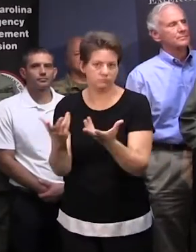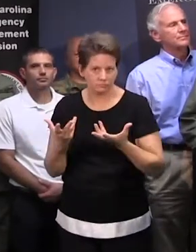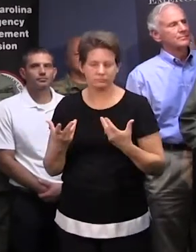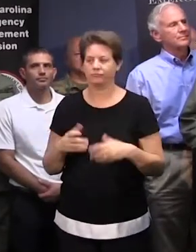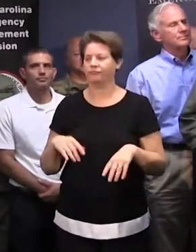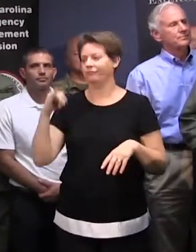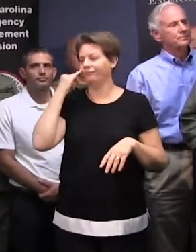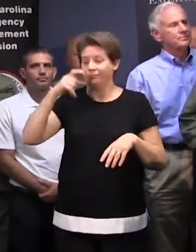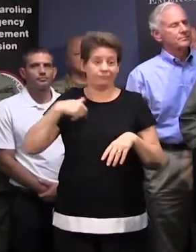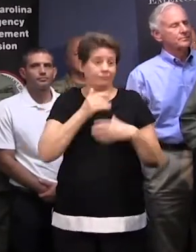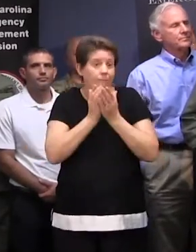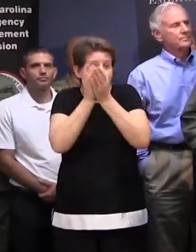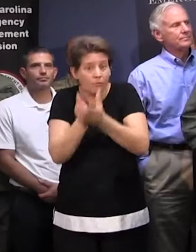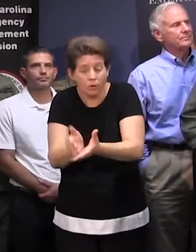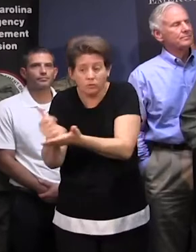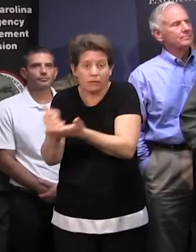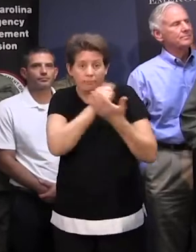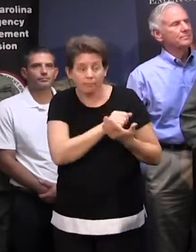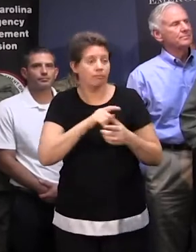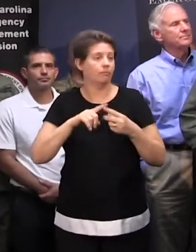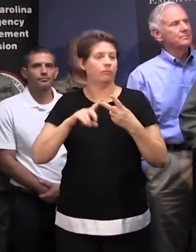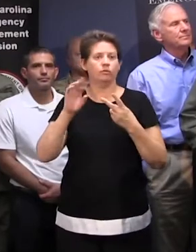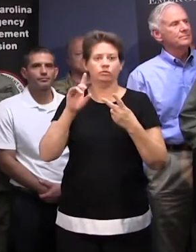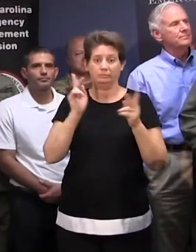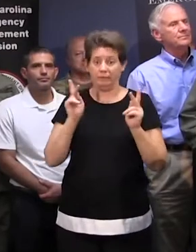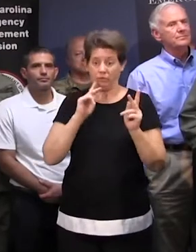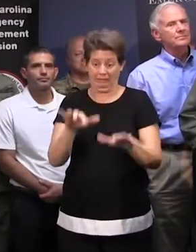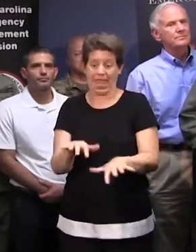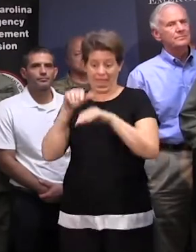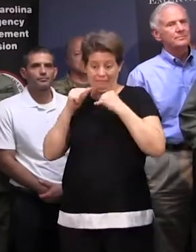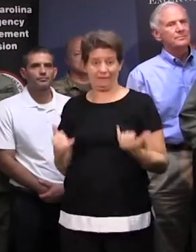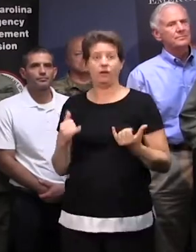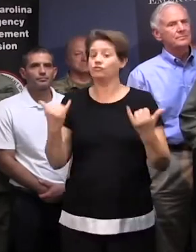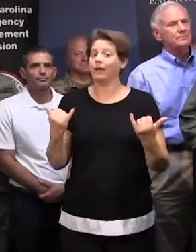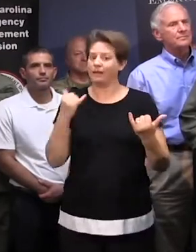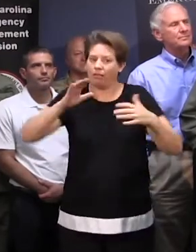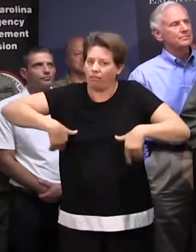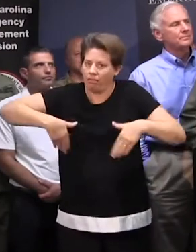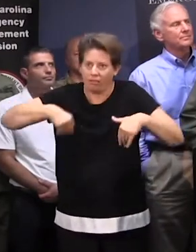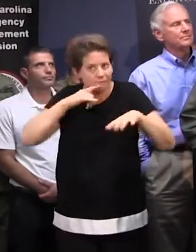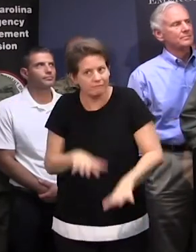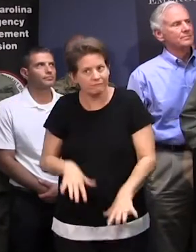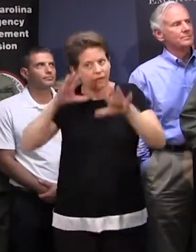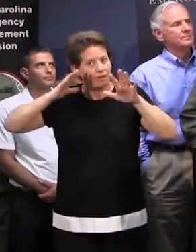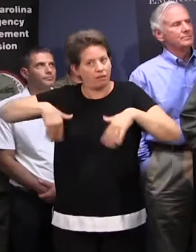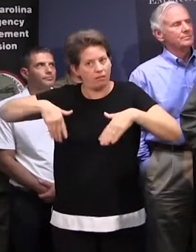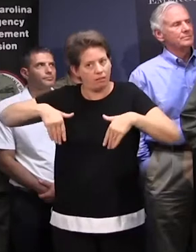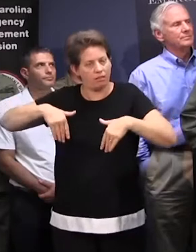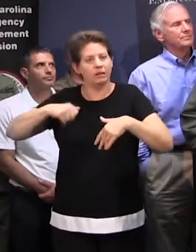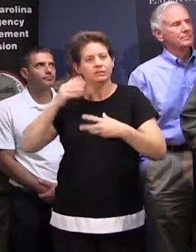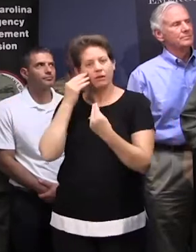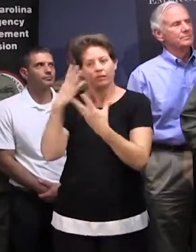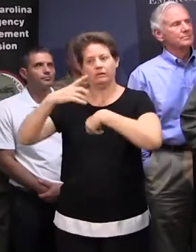it's going in by boat to remove folks or just making sure they get out ahead of time. Right now, it's not in flood condition, so the evacuation